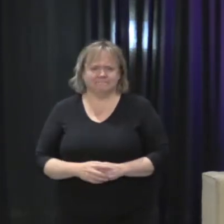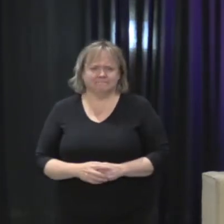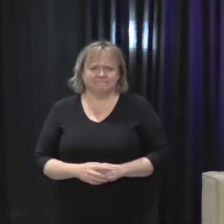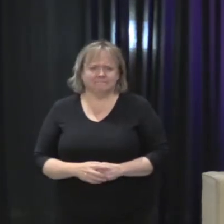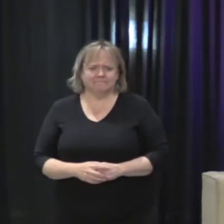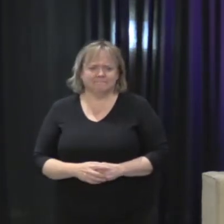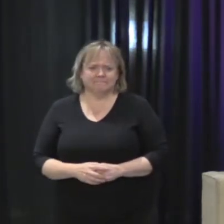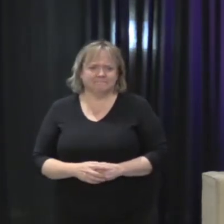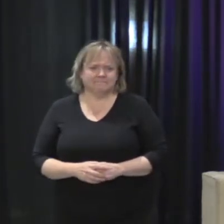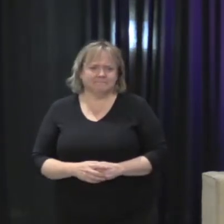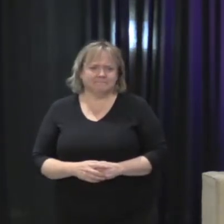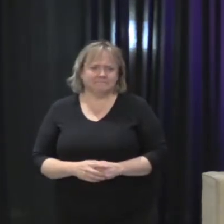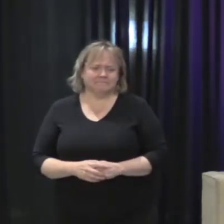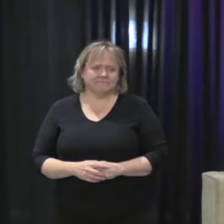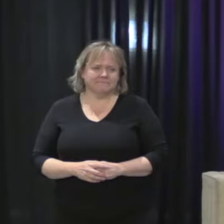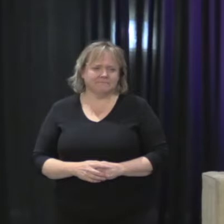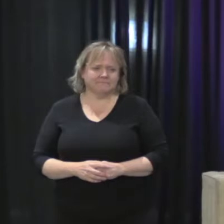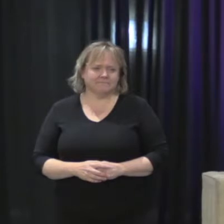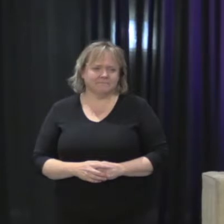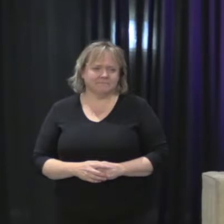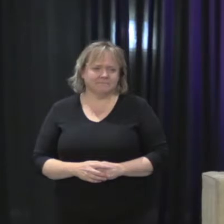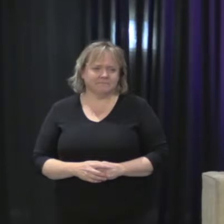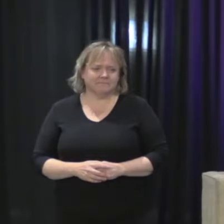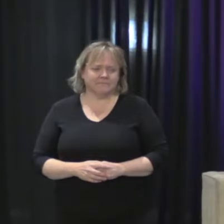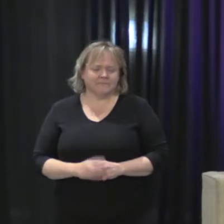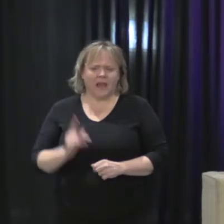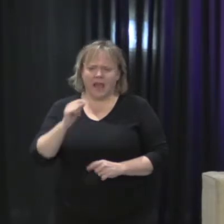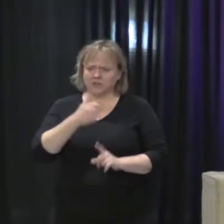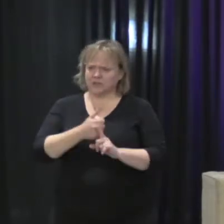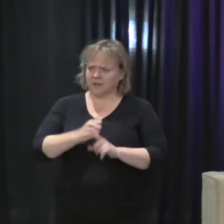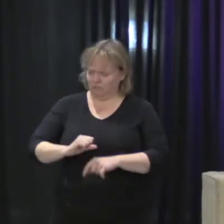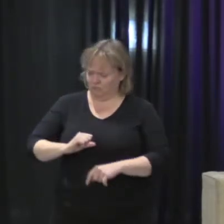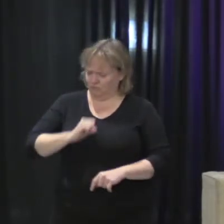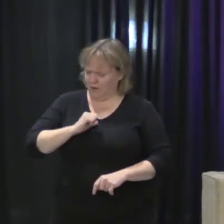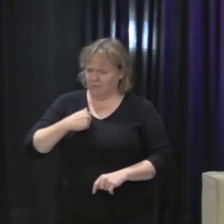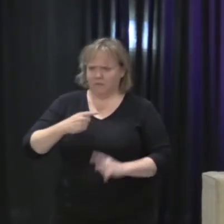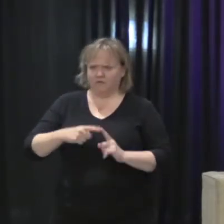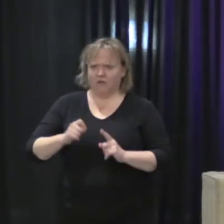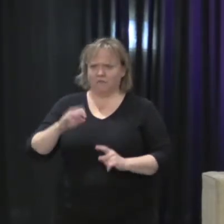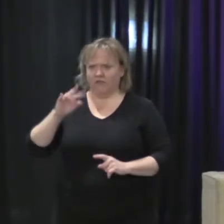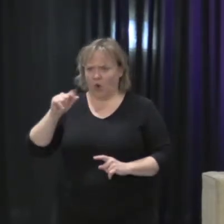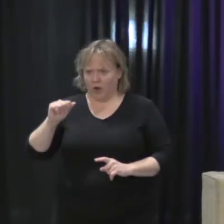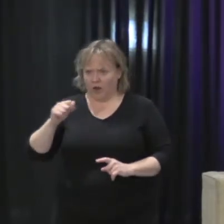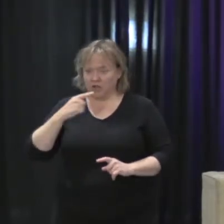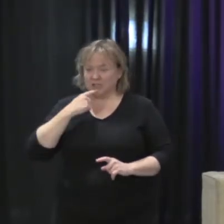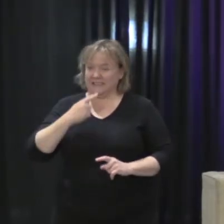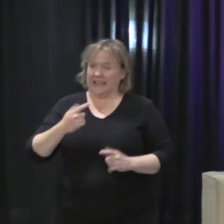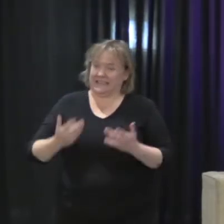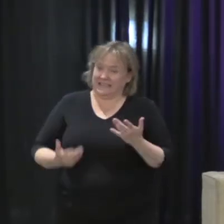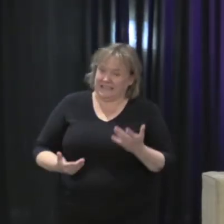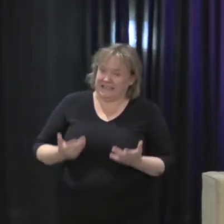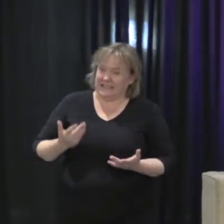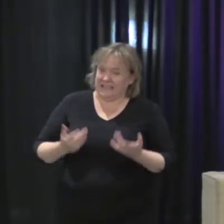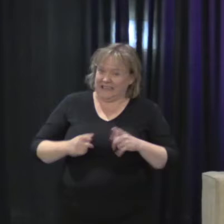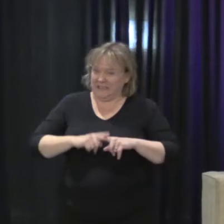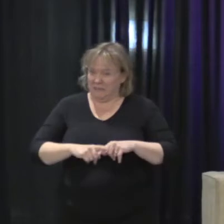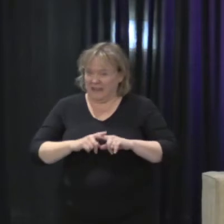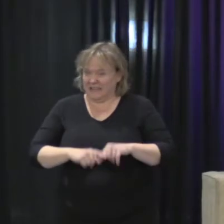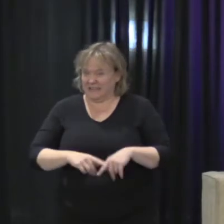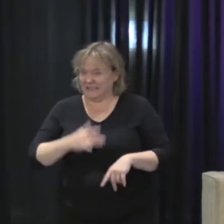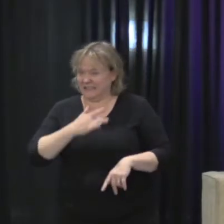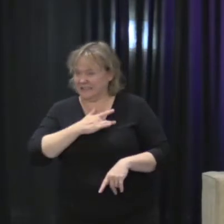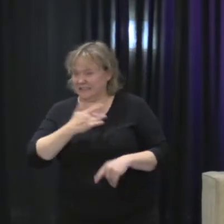When I asked Carrie if she was a proud Floridian, she said, depends on the day, mostly, no.